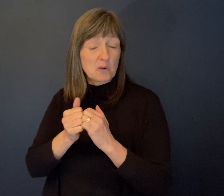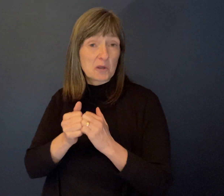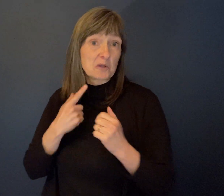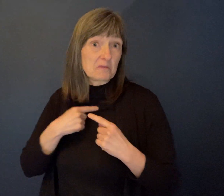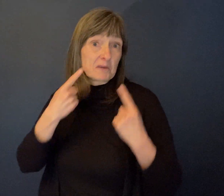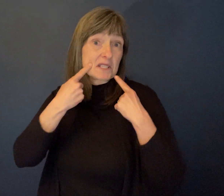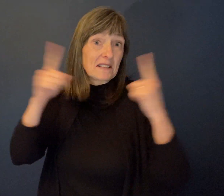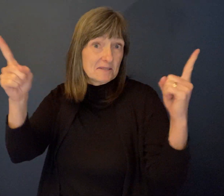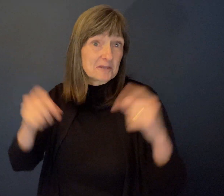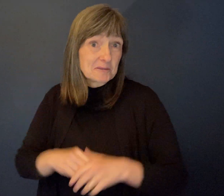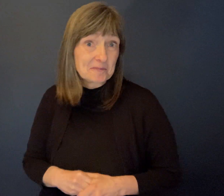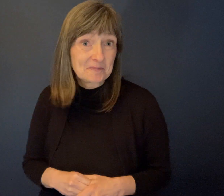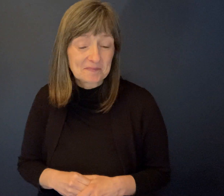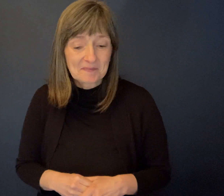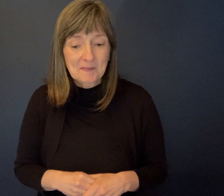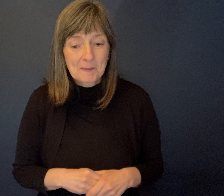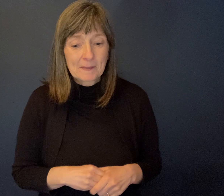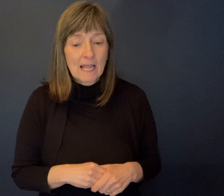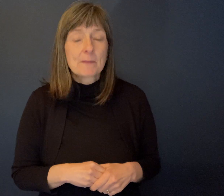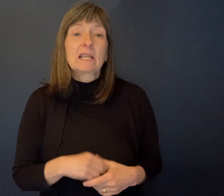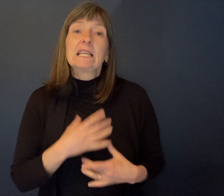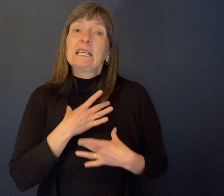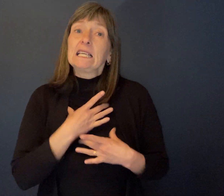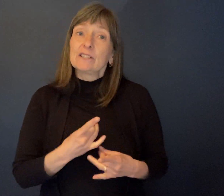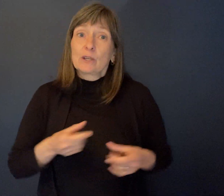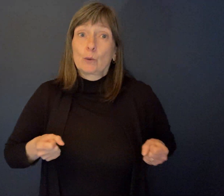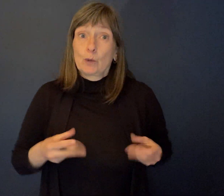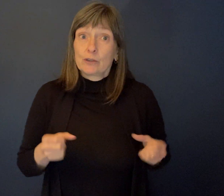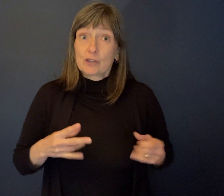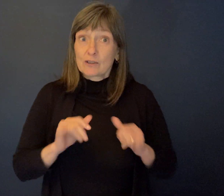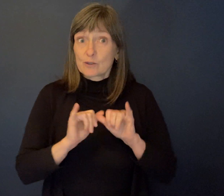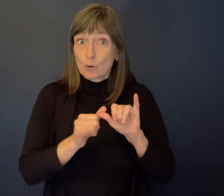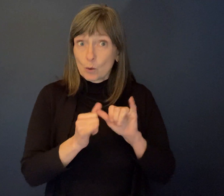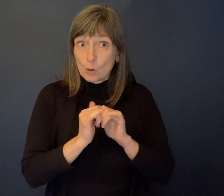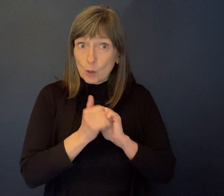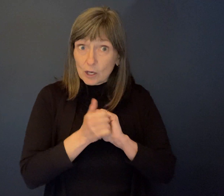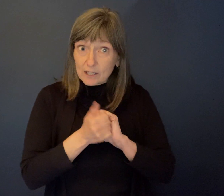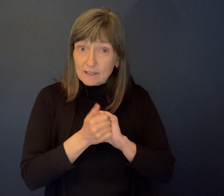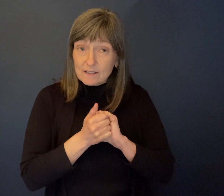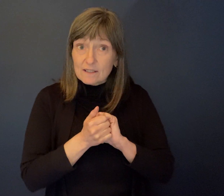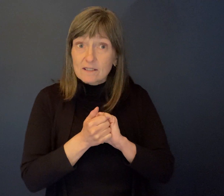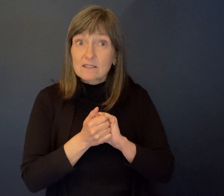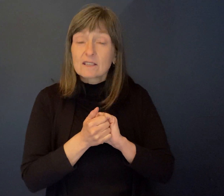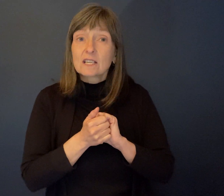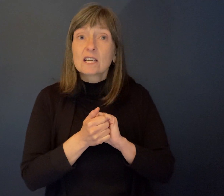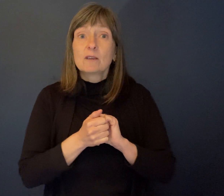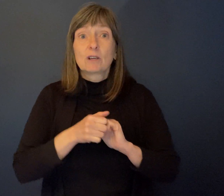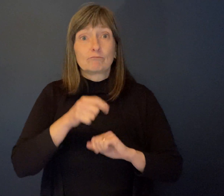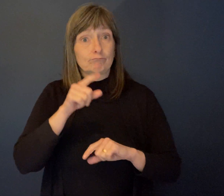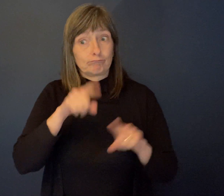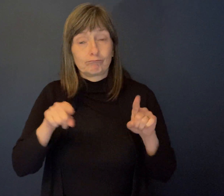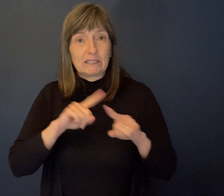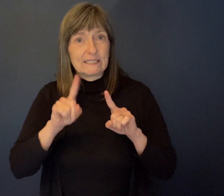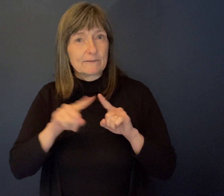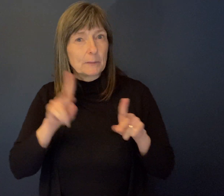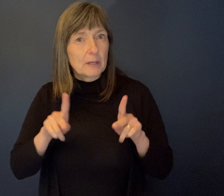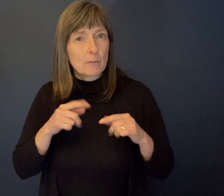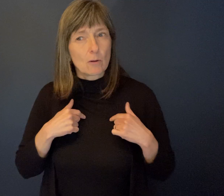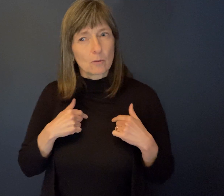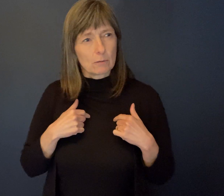But the interesting thing about wheelchair sports is that it really brought, uh, people together who were obviously quite intrigued with the notion of sports